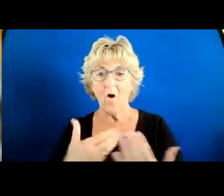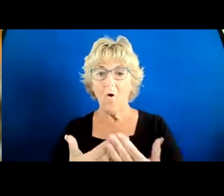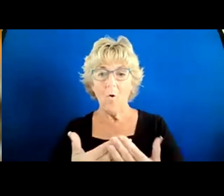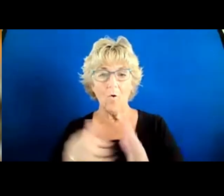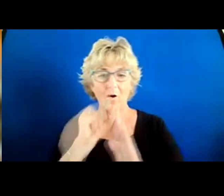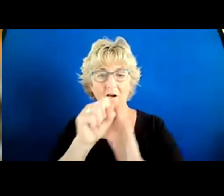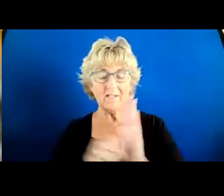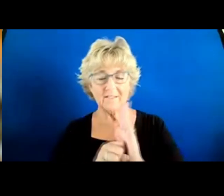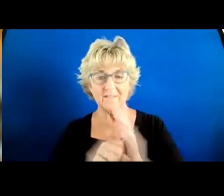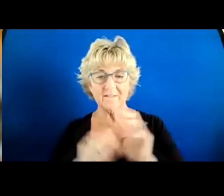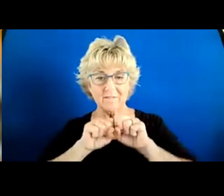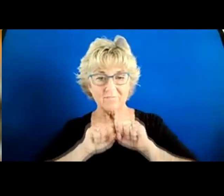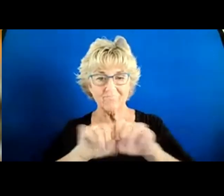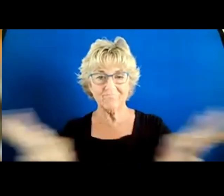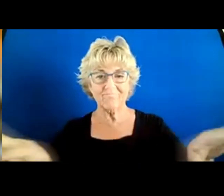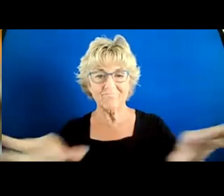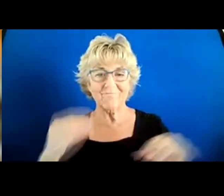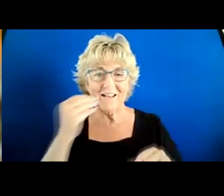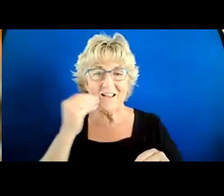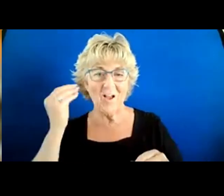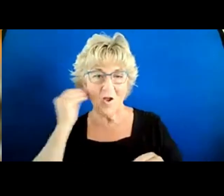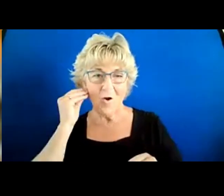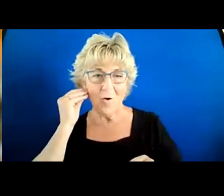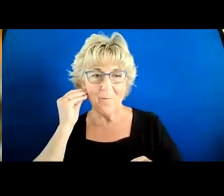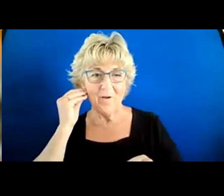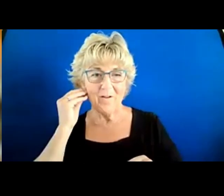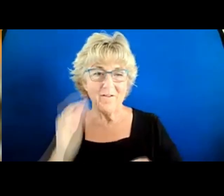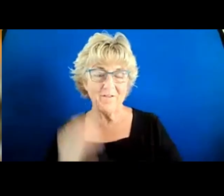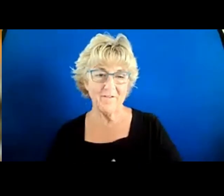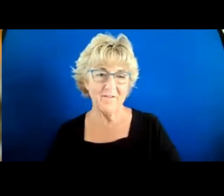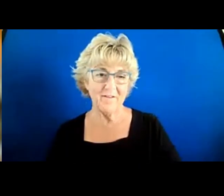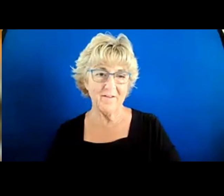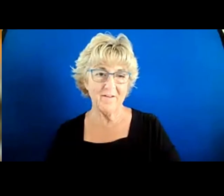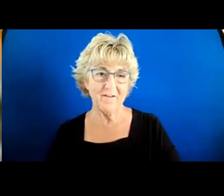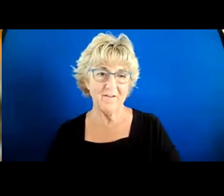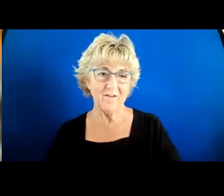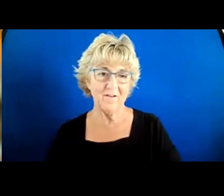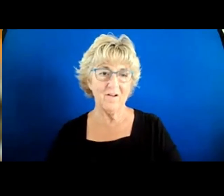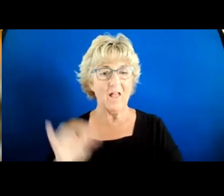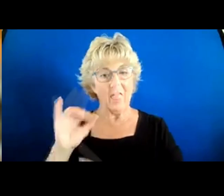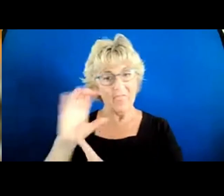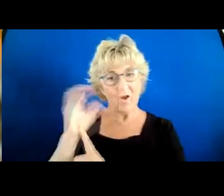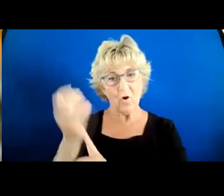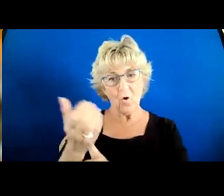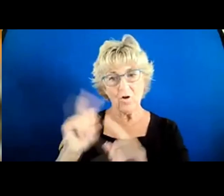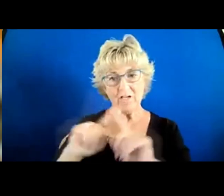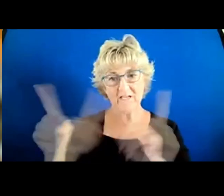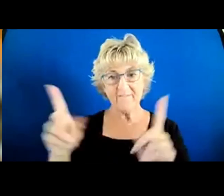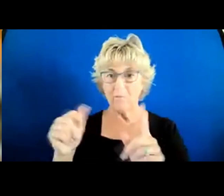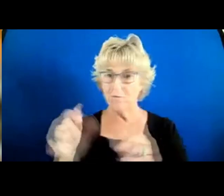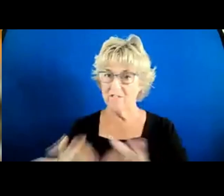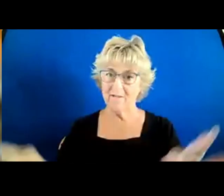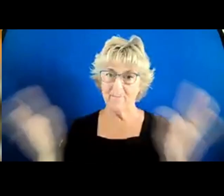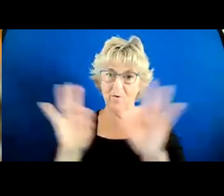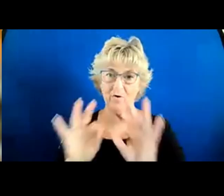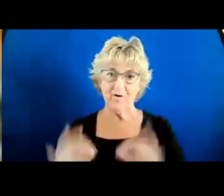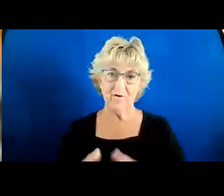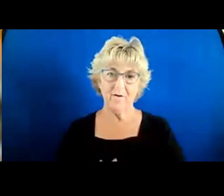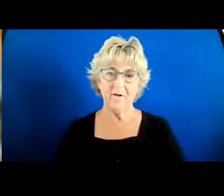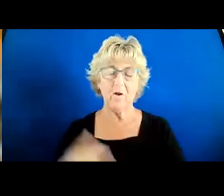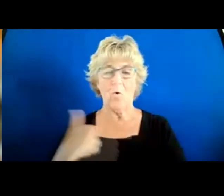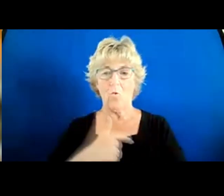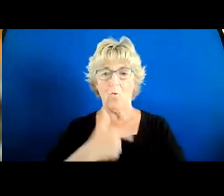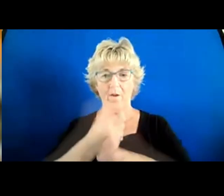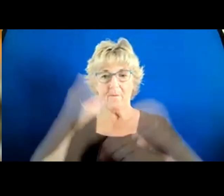my understanding, following that model. That was the direction. I think the cultural difference was key. We made the